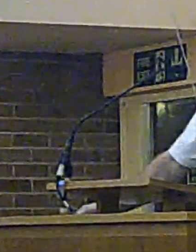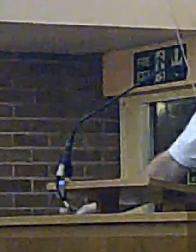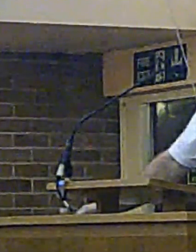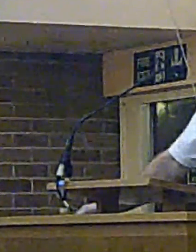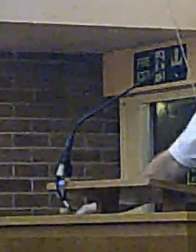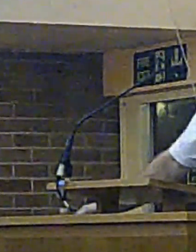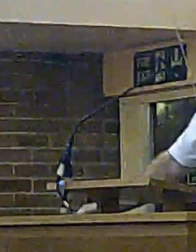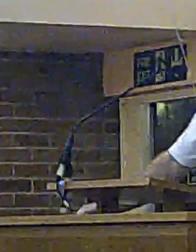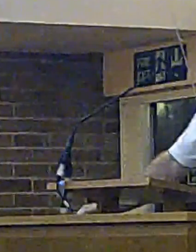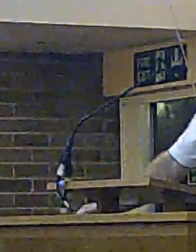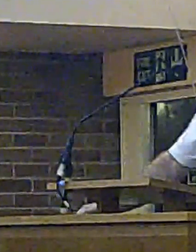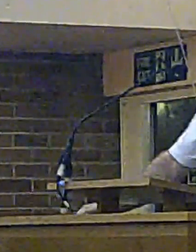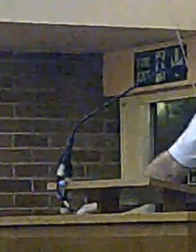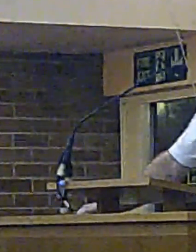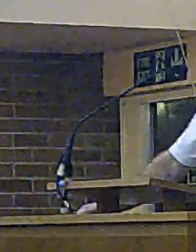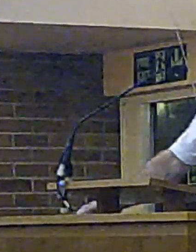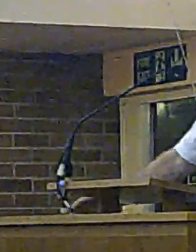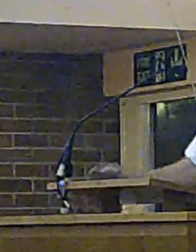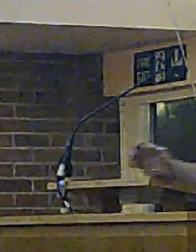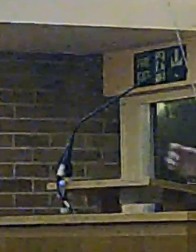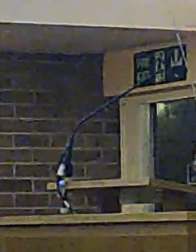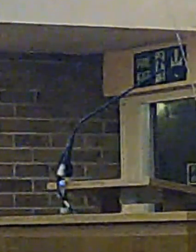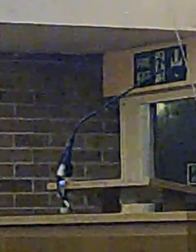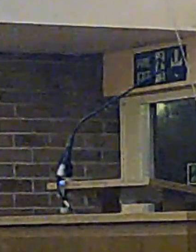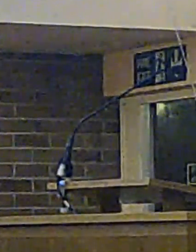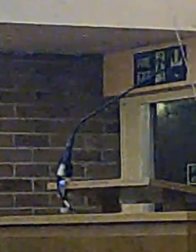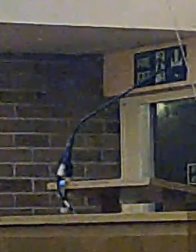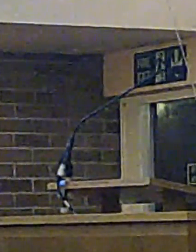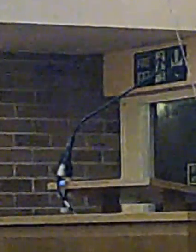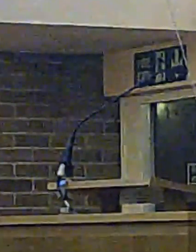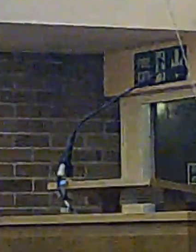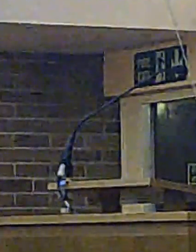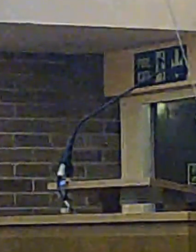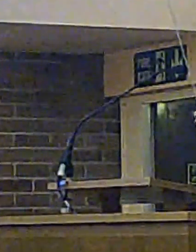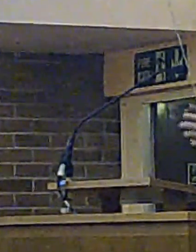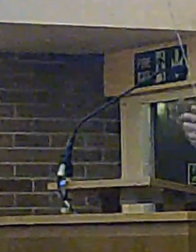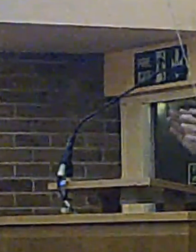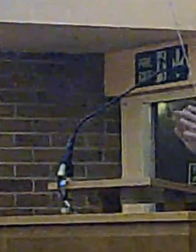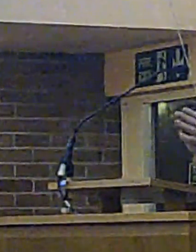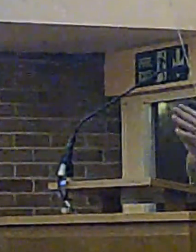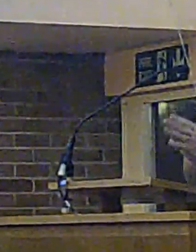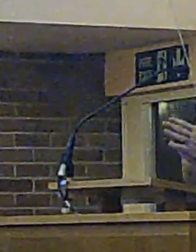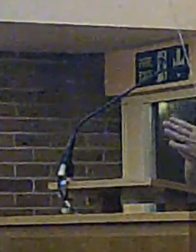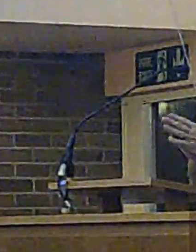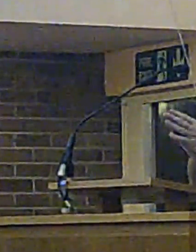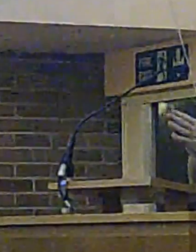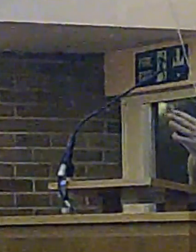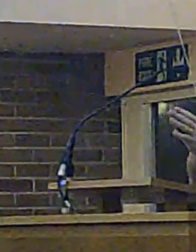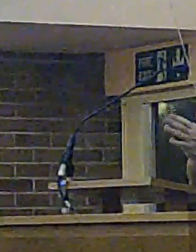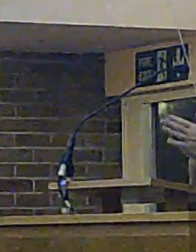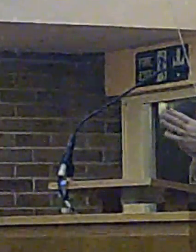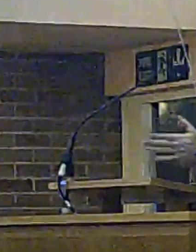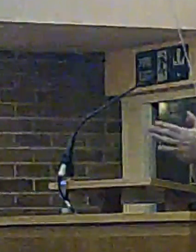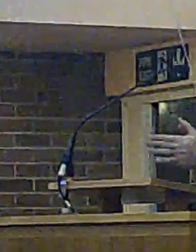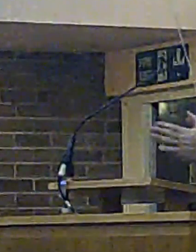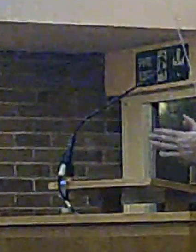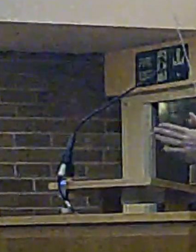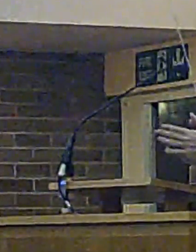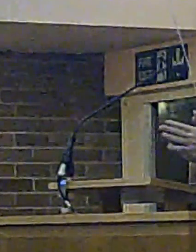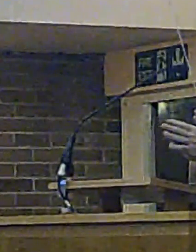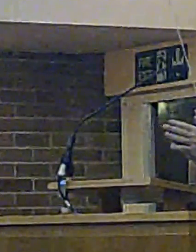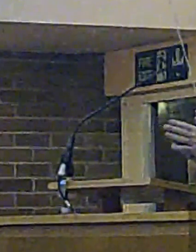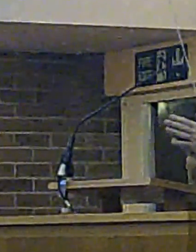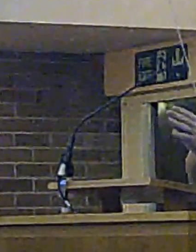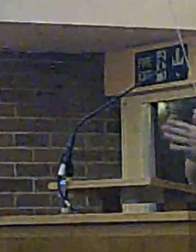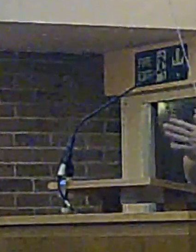the outset. And that is very much the context in which that I speak to you